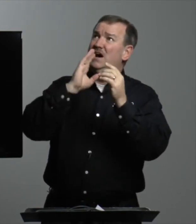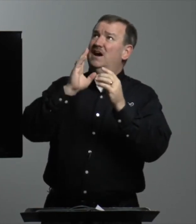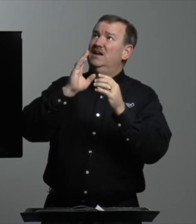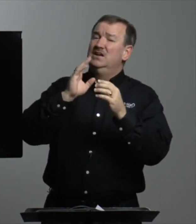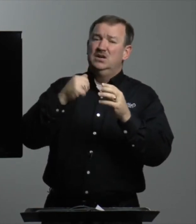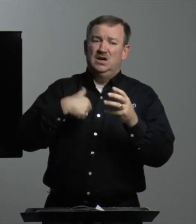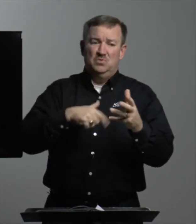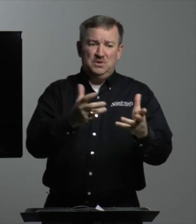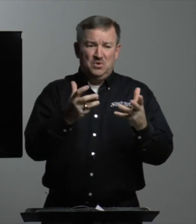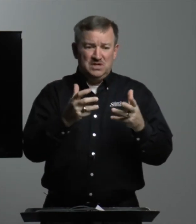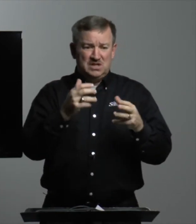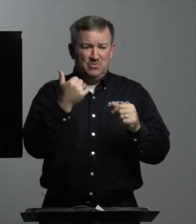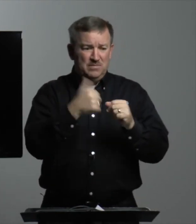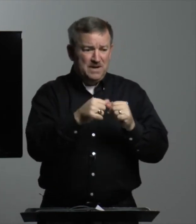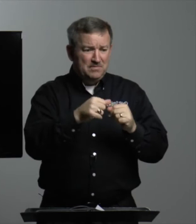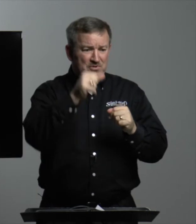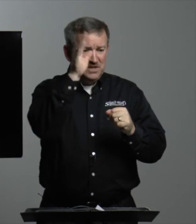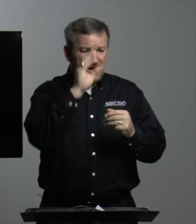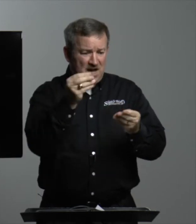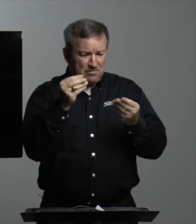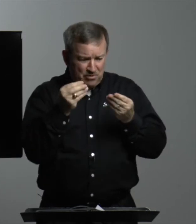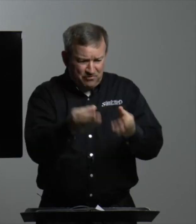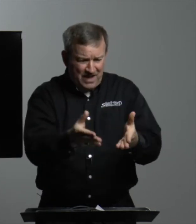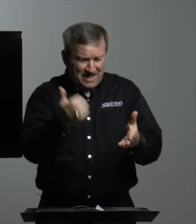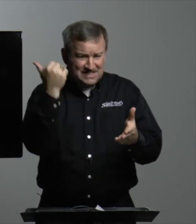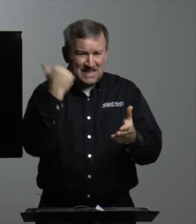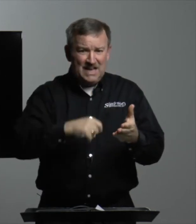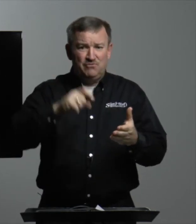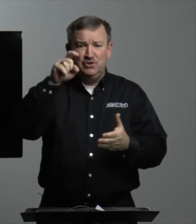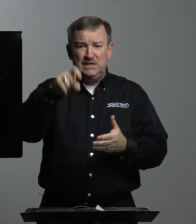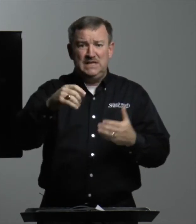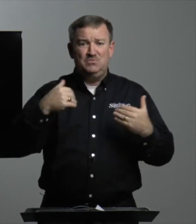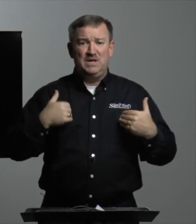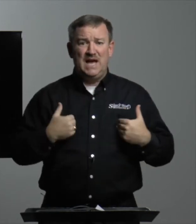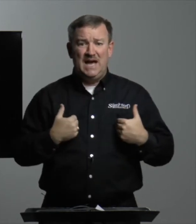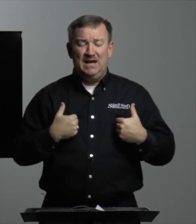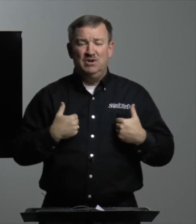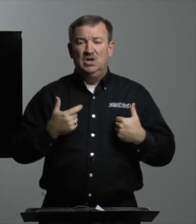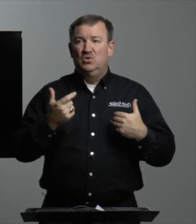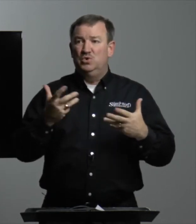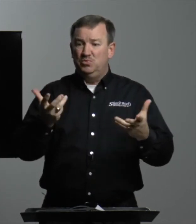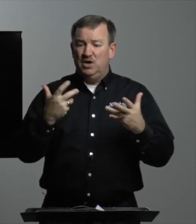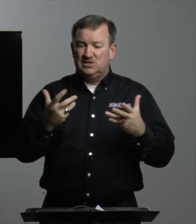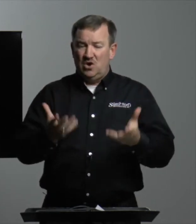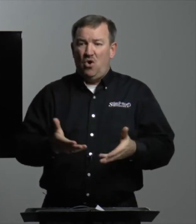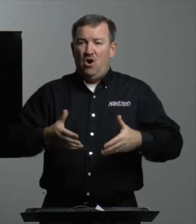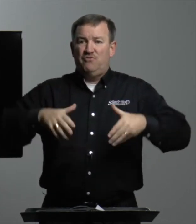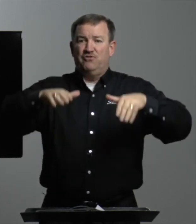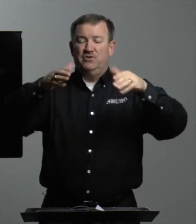God. We want to remember that God provides every need we have. We want to offer